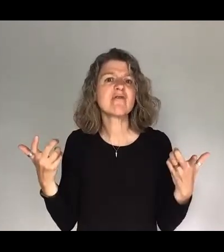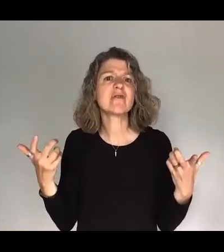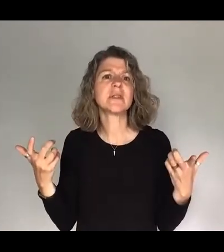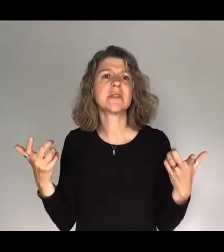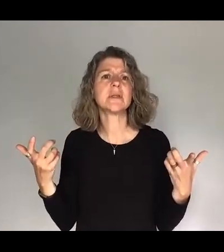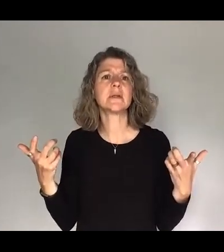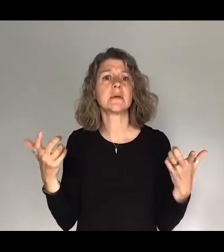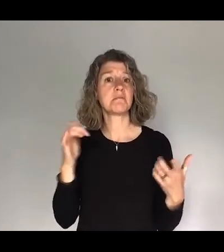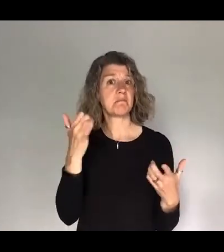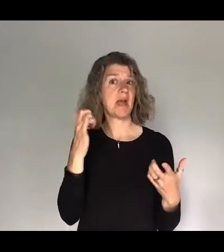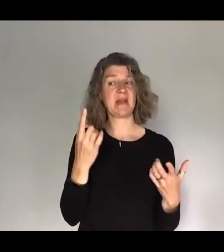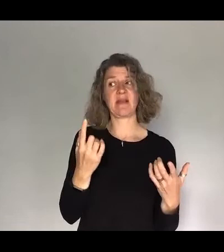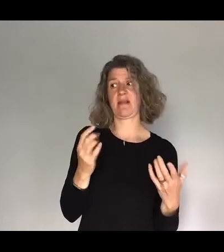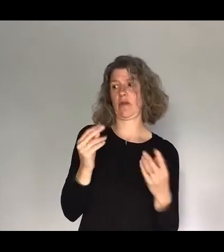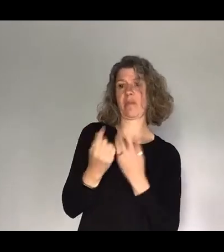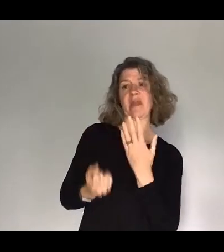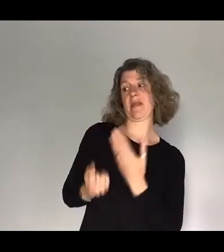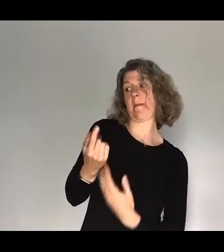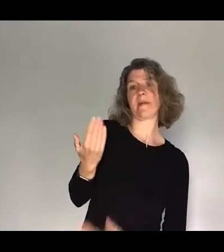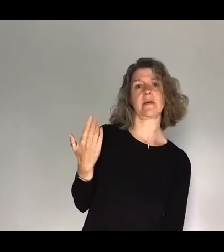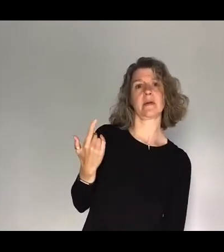event but I think there are some people here you just feel really angry